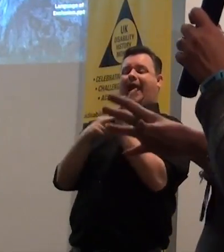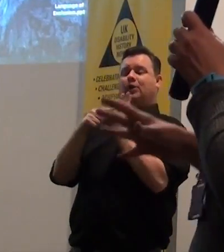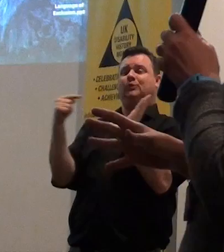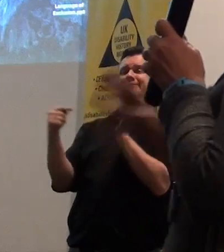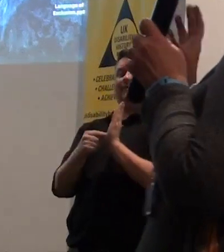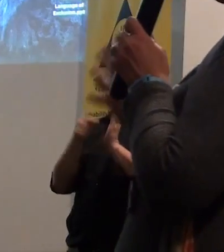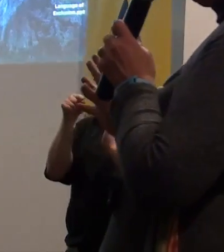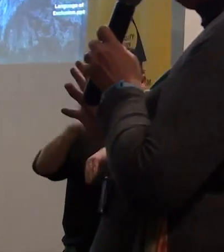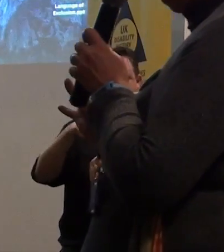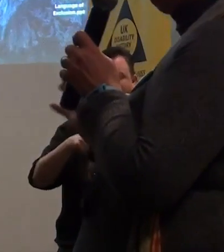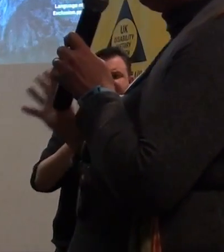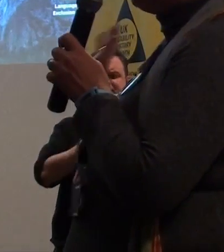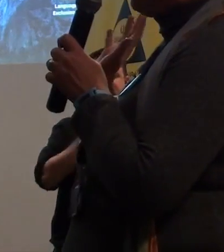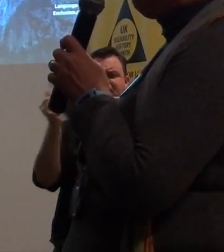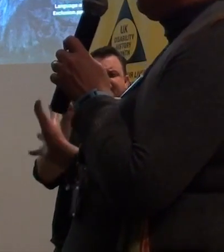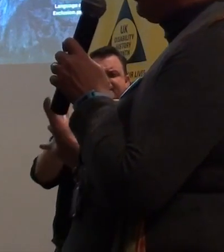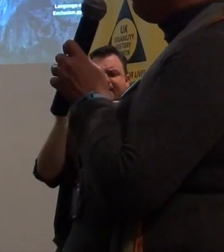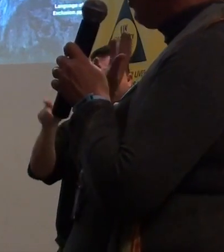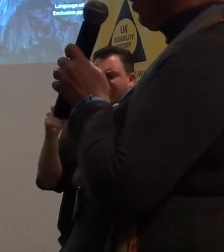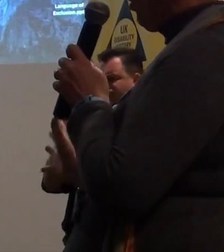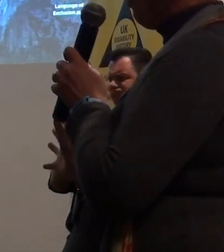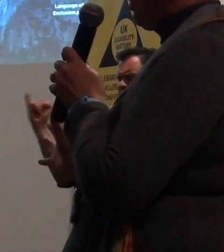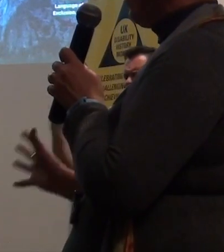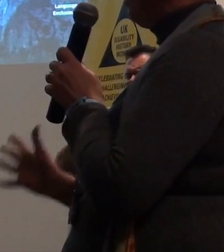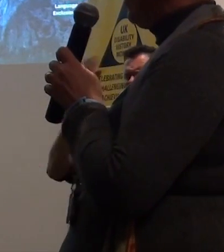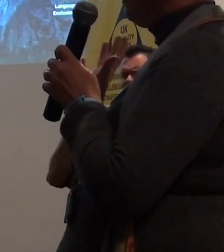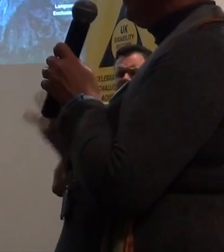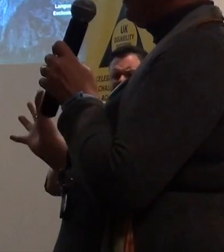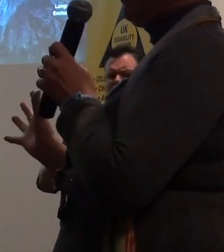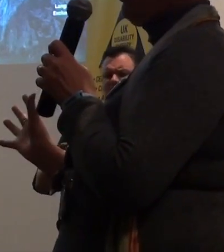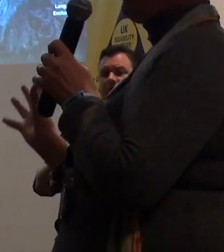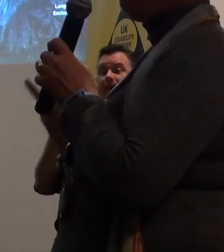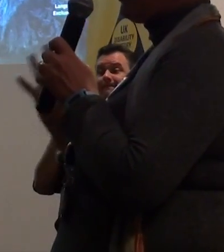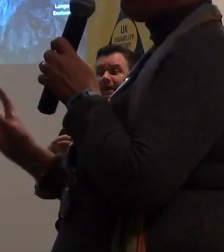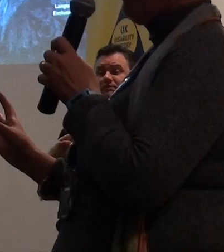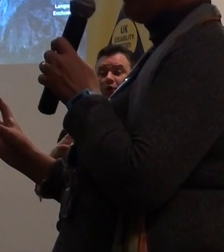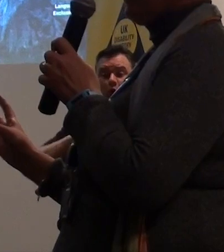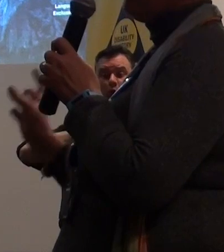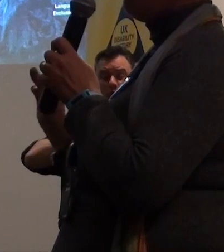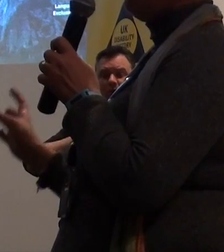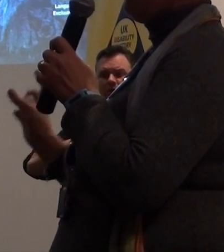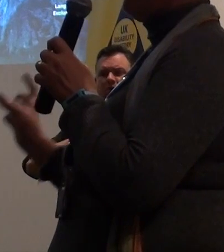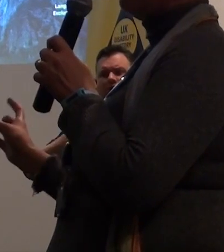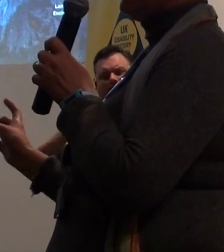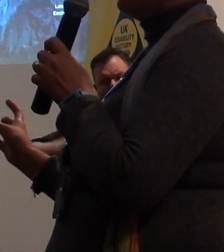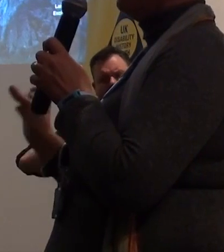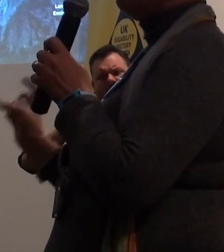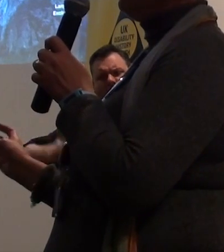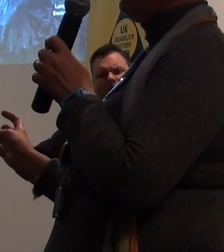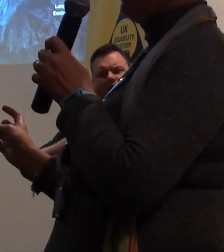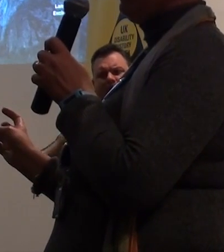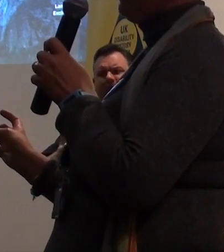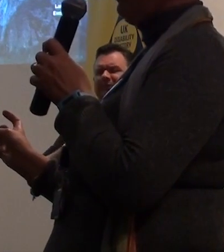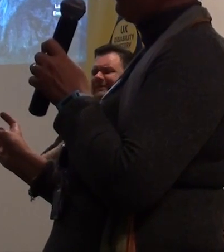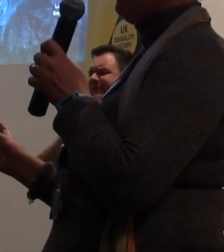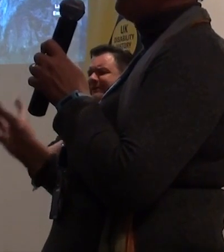there were people that opposed some of the work that Richard was doing. But we've moved a long way in the union. And I think we have made gains, but we are in danger of